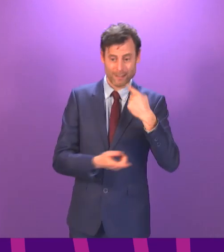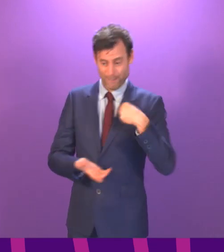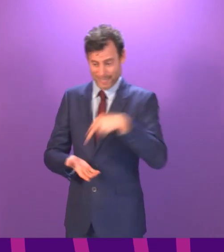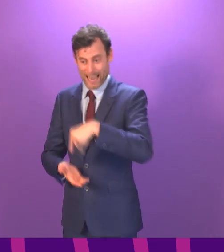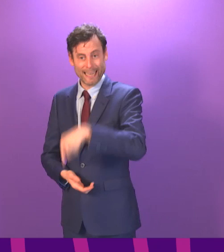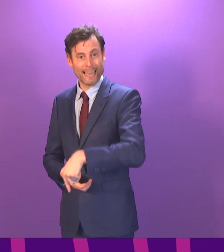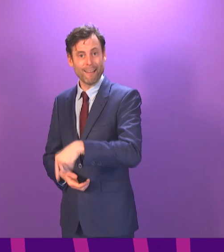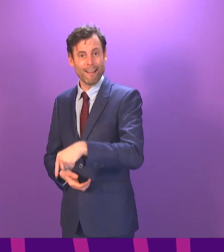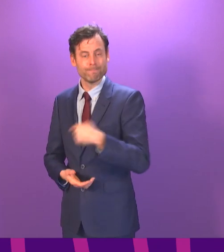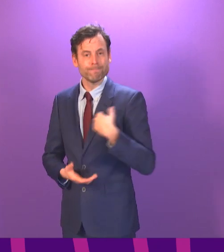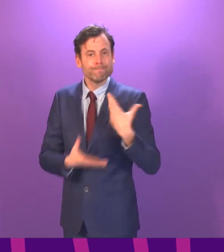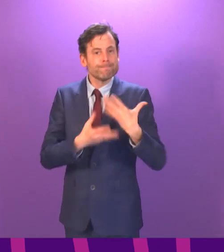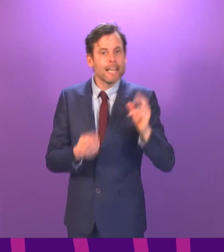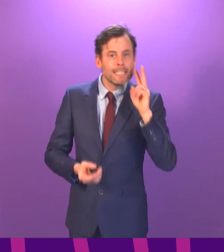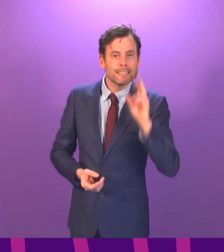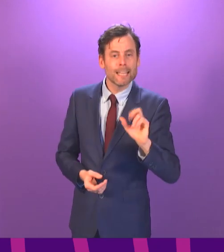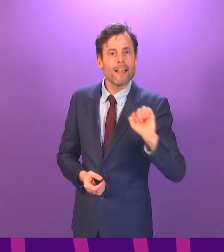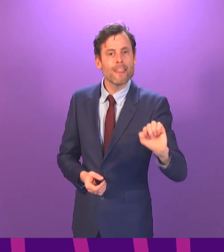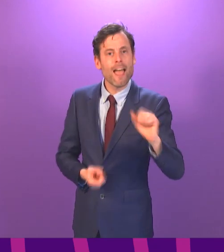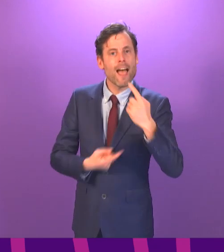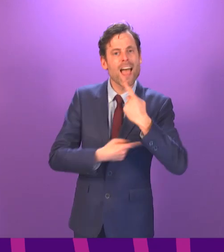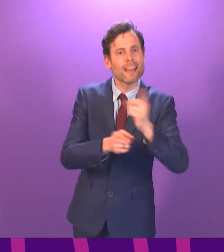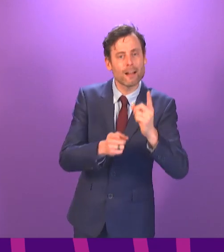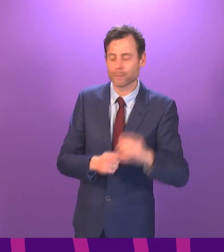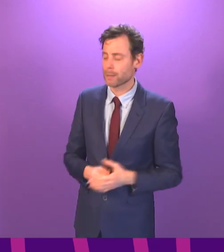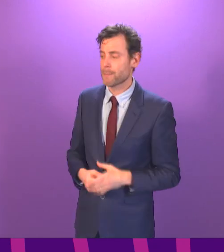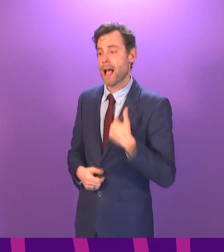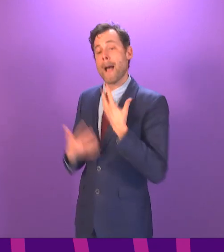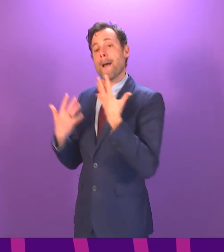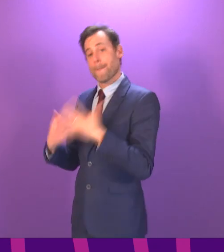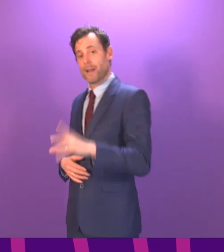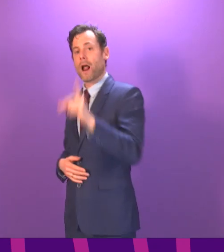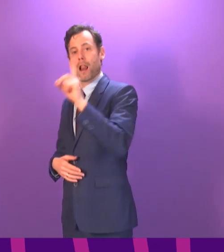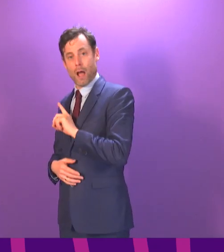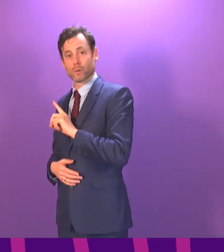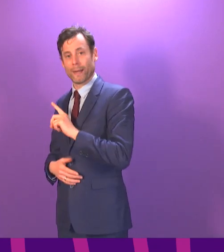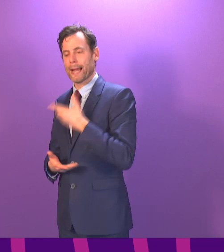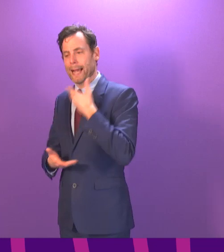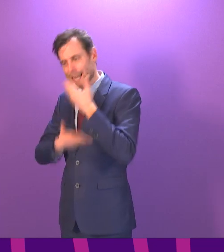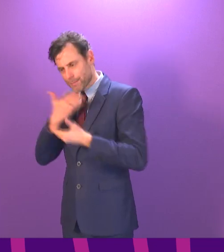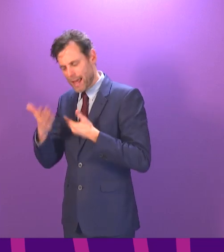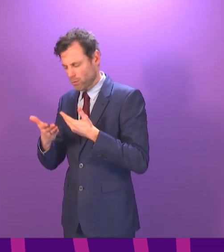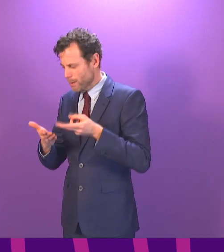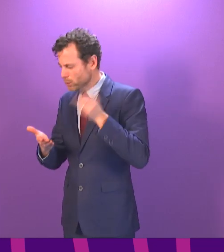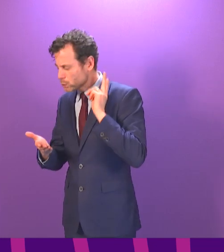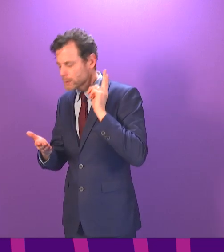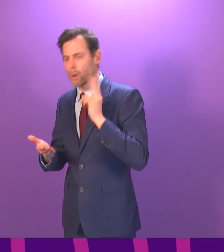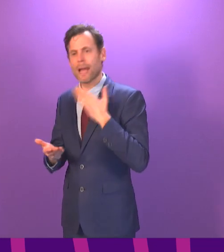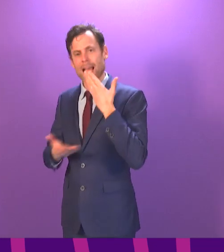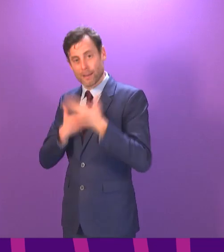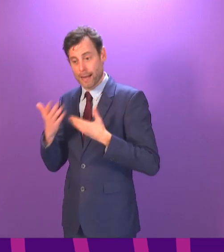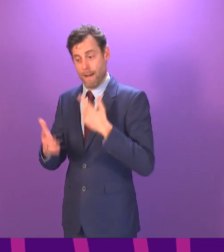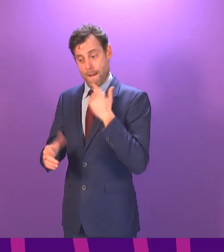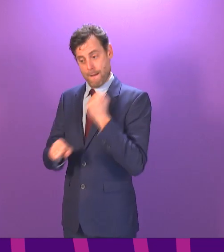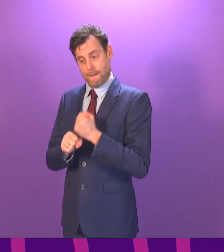I set out, I think last week or possibly the week before, the First Minister's questions, the work that the Scottish Government is doing to determine how best we